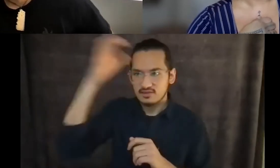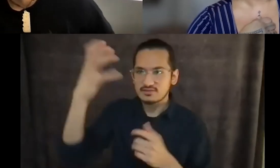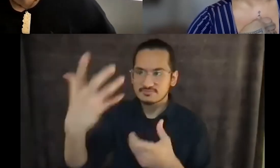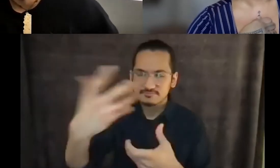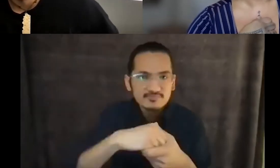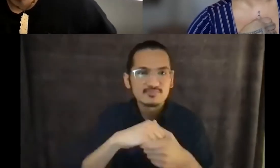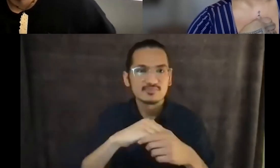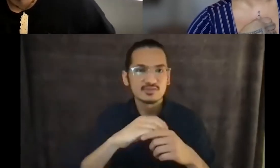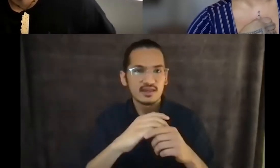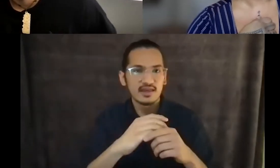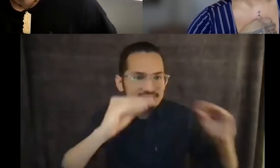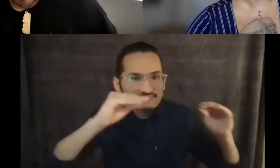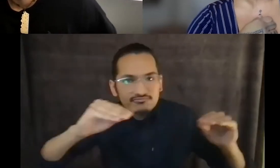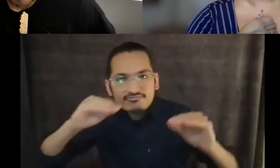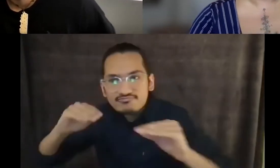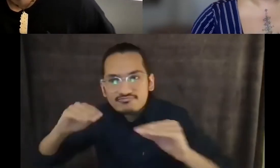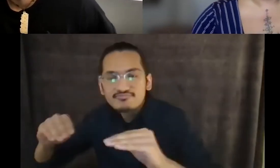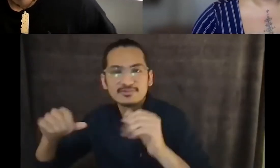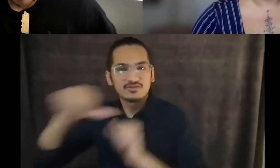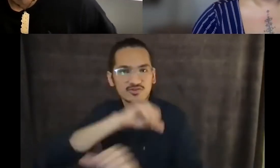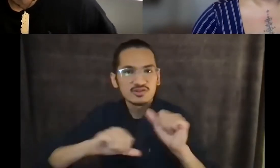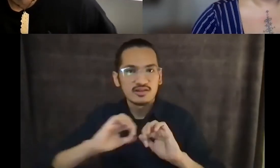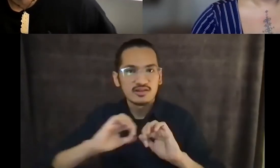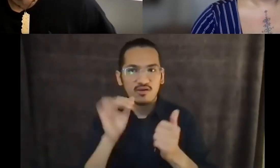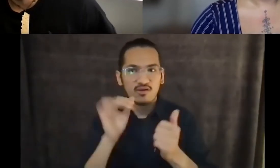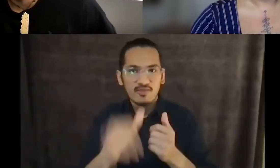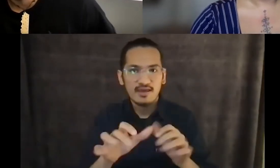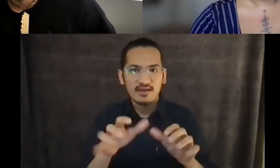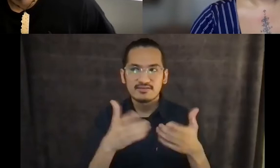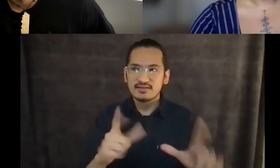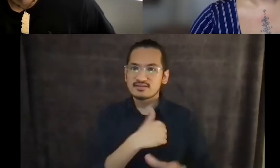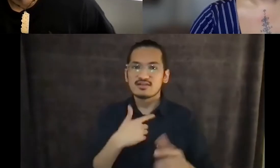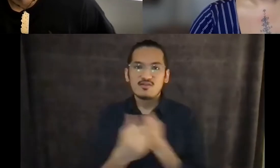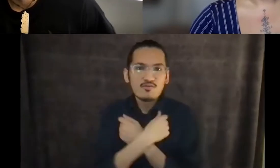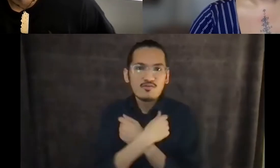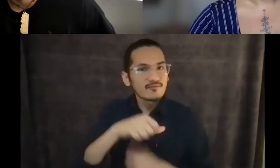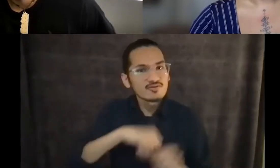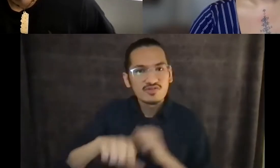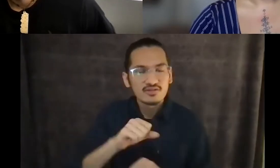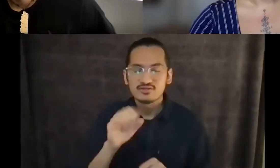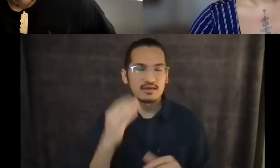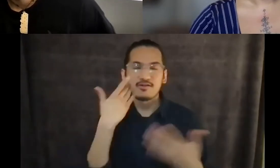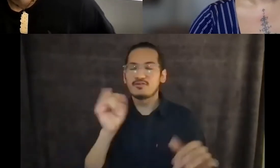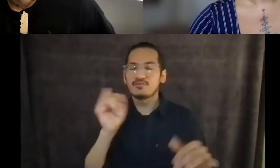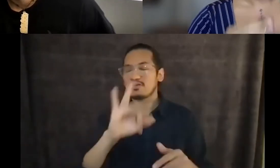I don't know if any of that made sense, but that's what I'm thinking about right now.